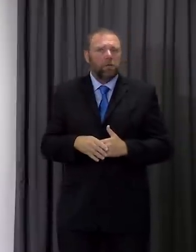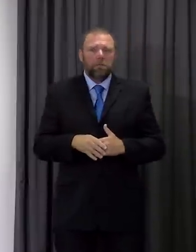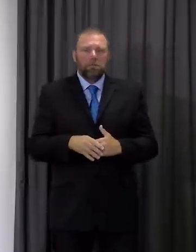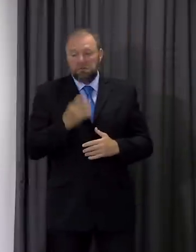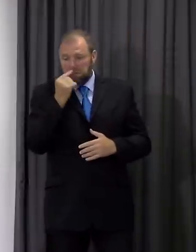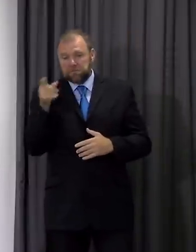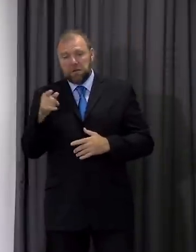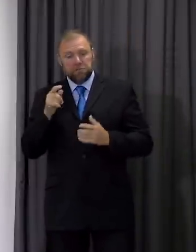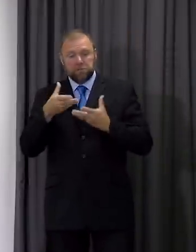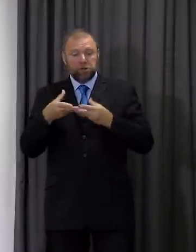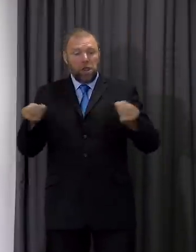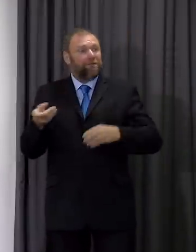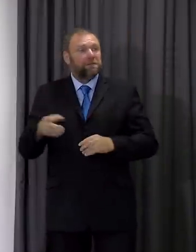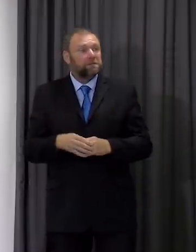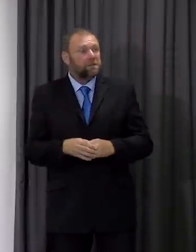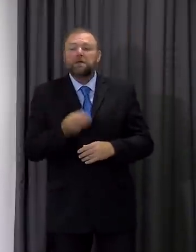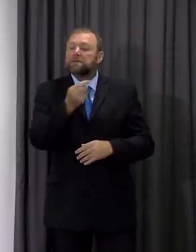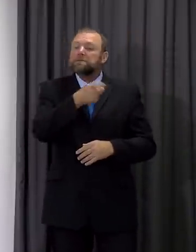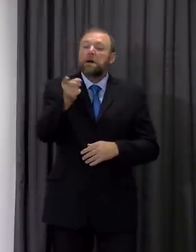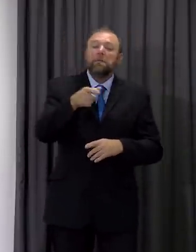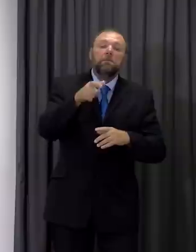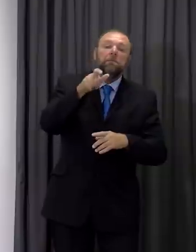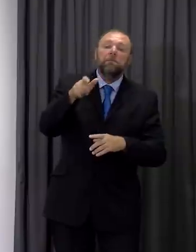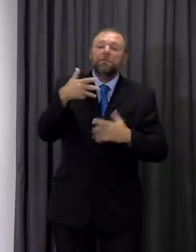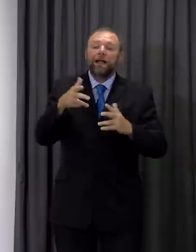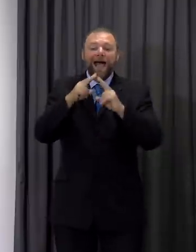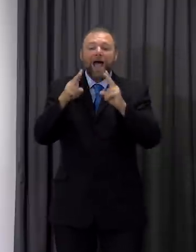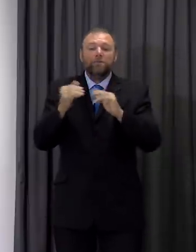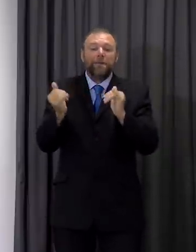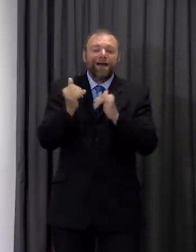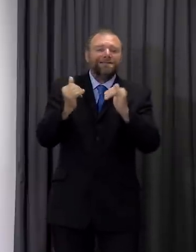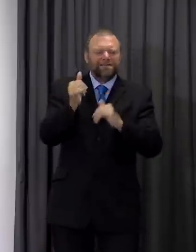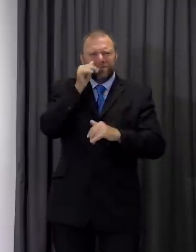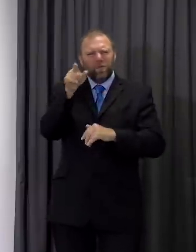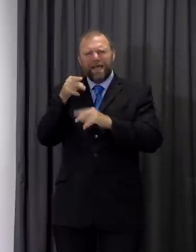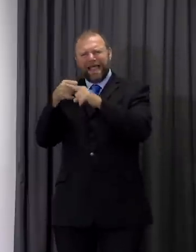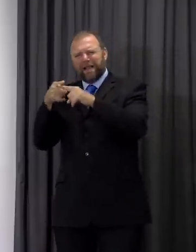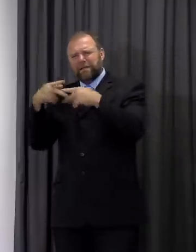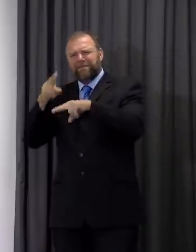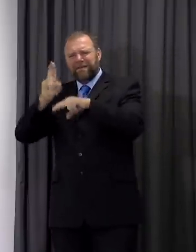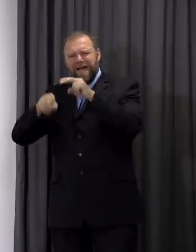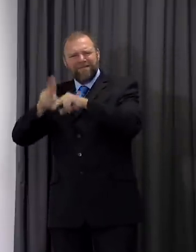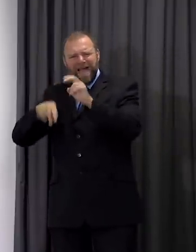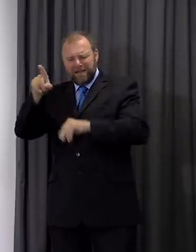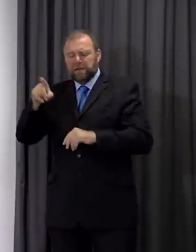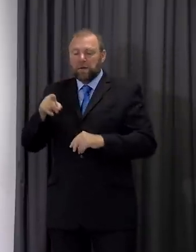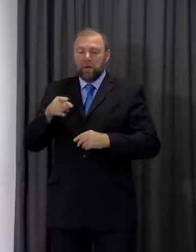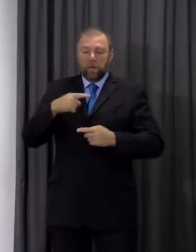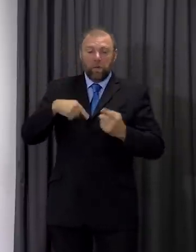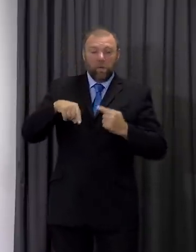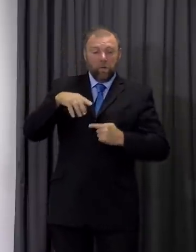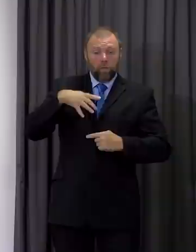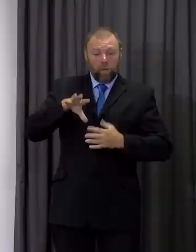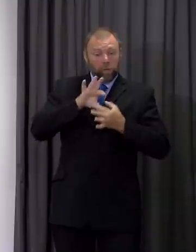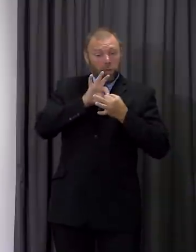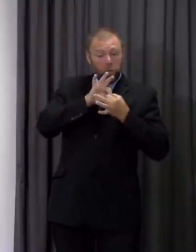within England that some people have been fined the maximum £10,000 level. We actually want to engage with people first to try to make sure that behaviour doesn't